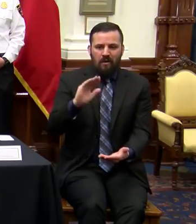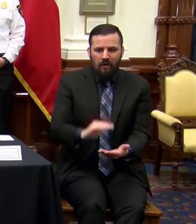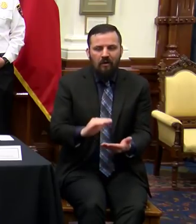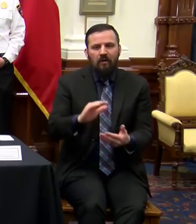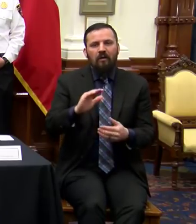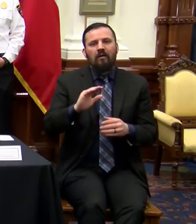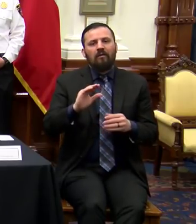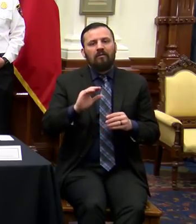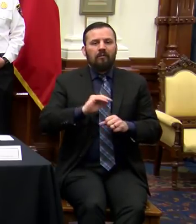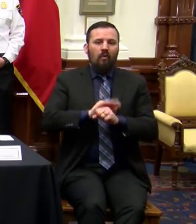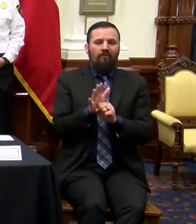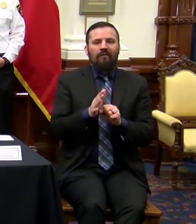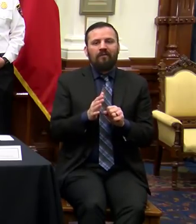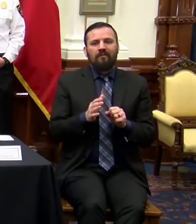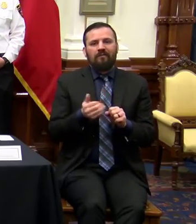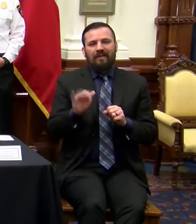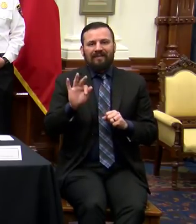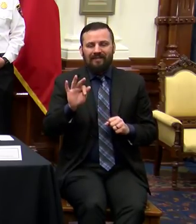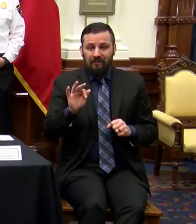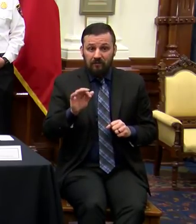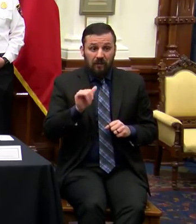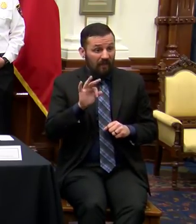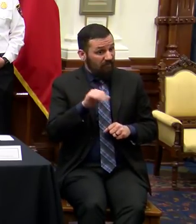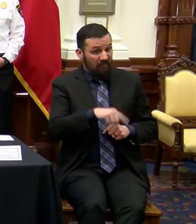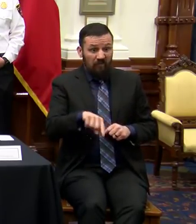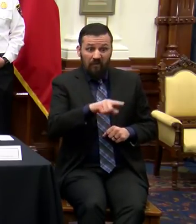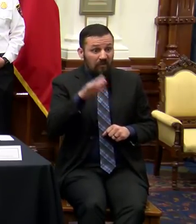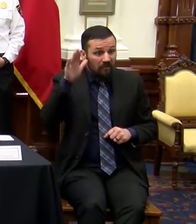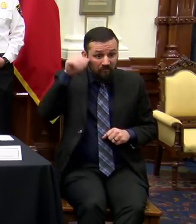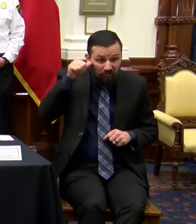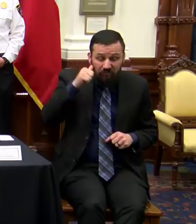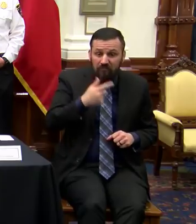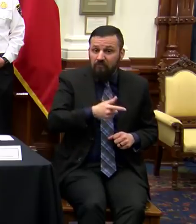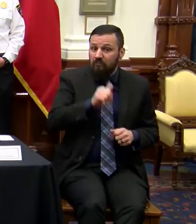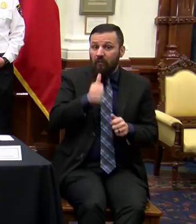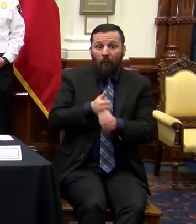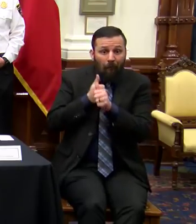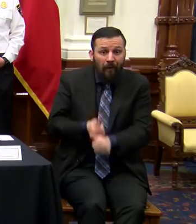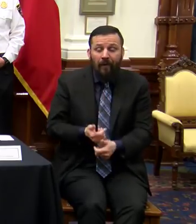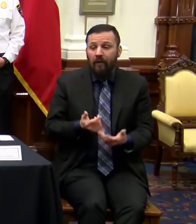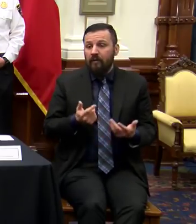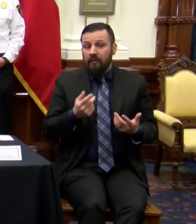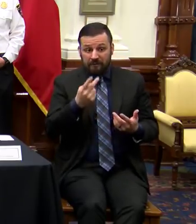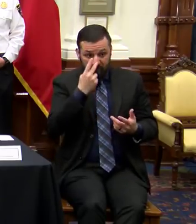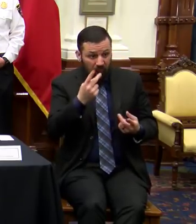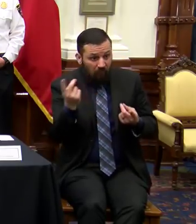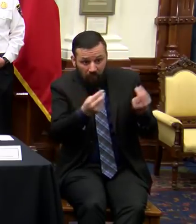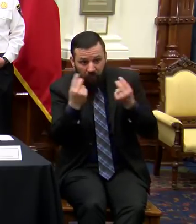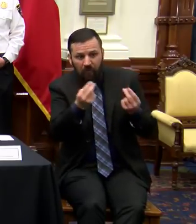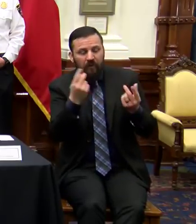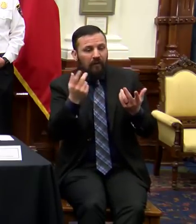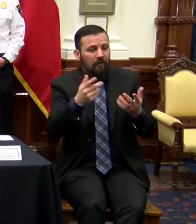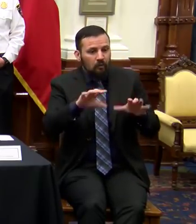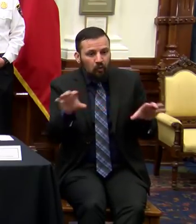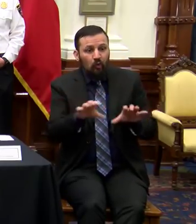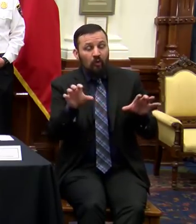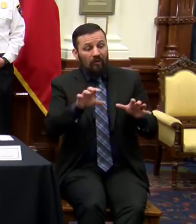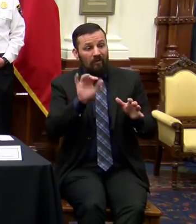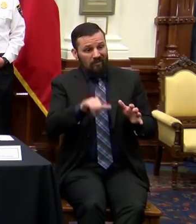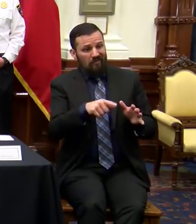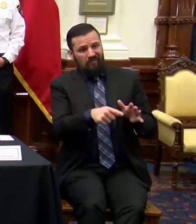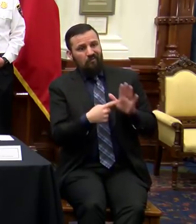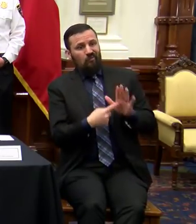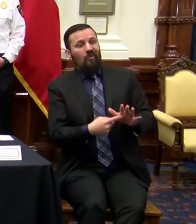COVID-19. If they refuse to do that, if we see noncompliance, if we see activities that promote